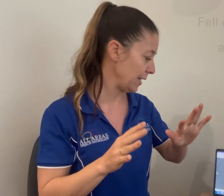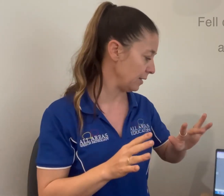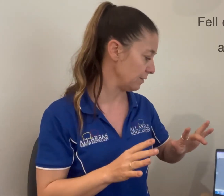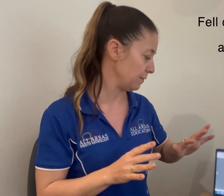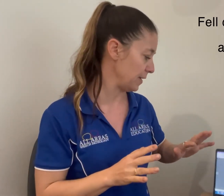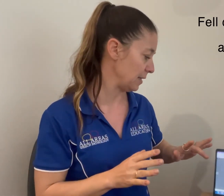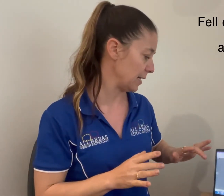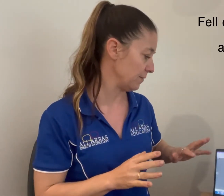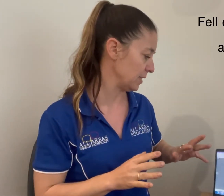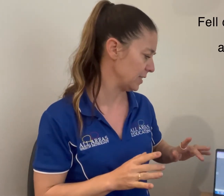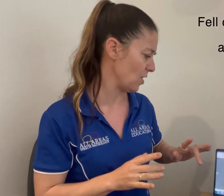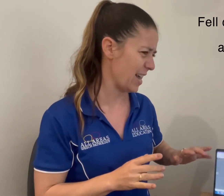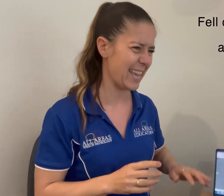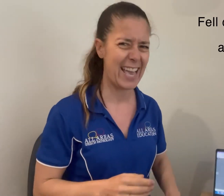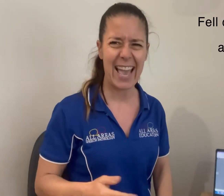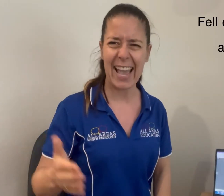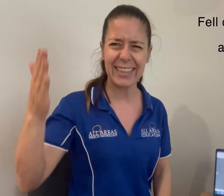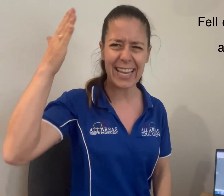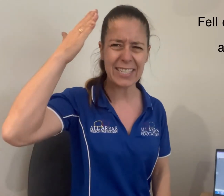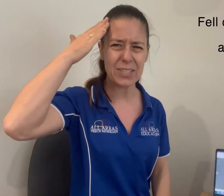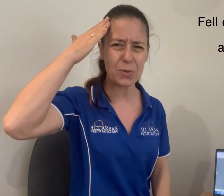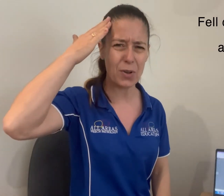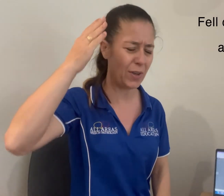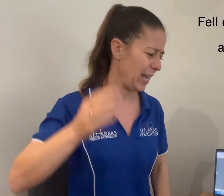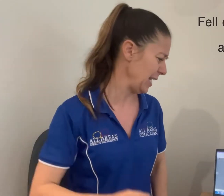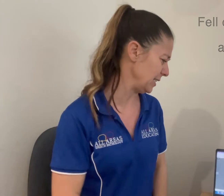fell out of the sky and landed on her head.